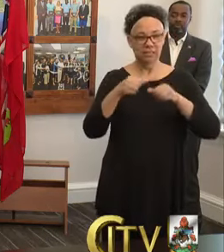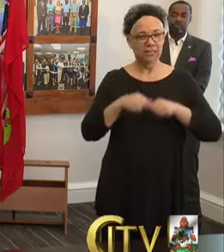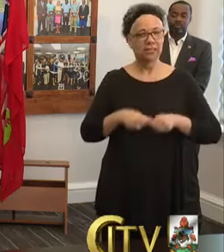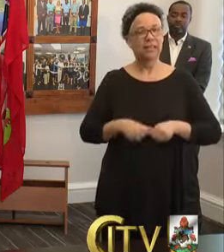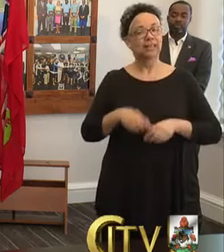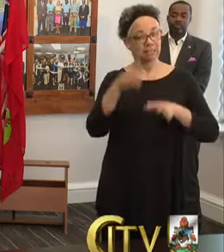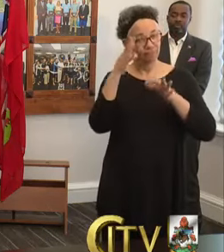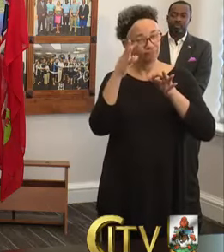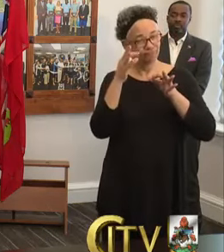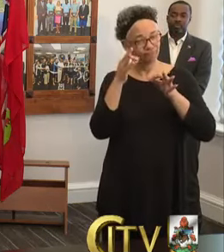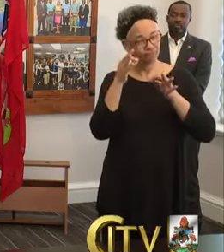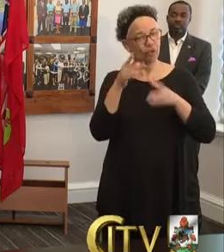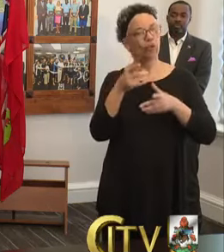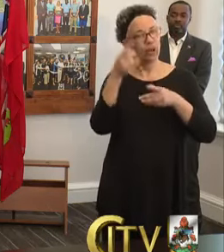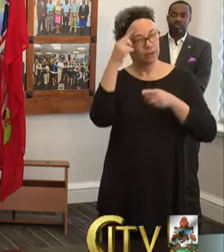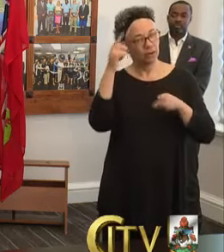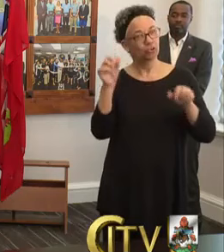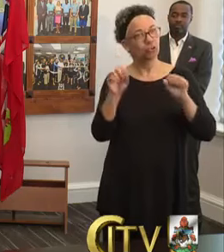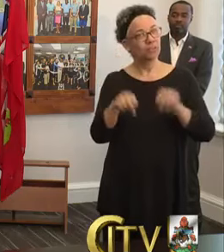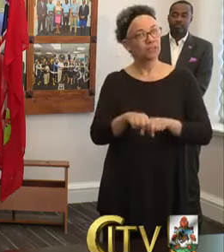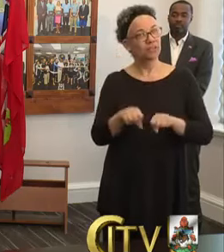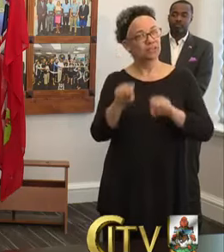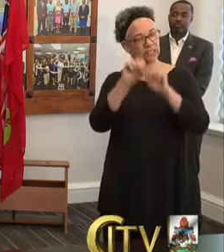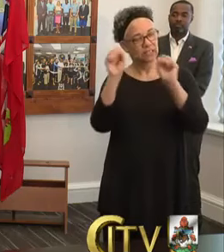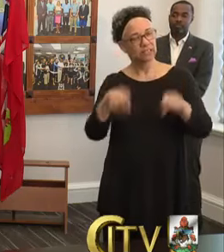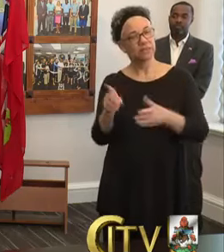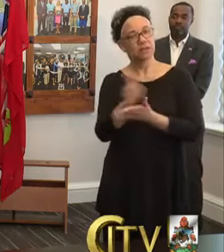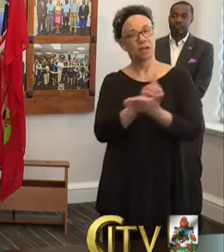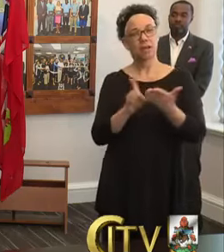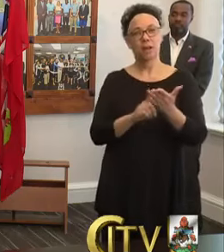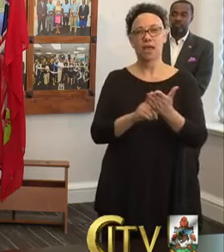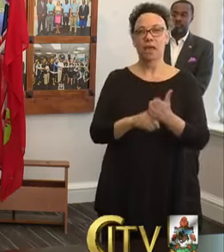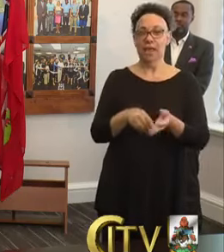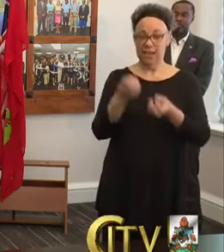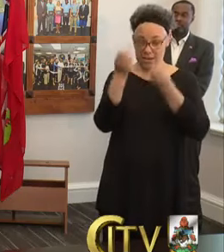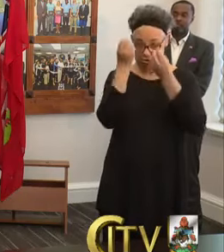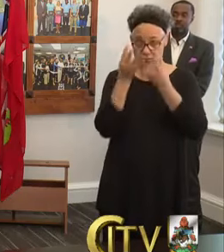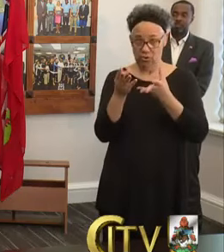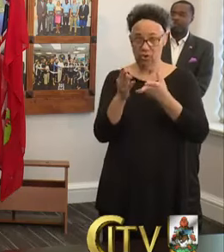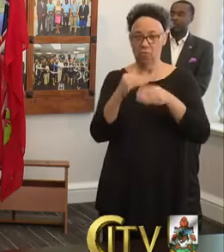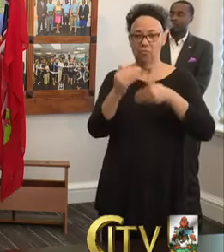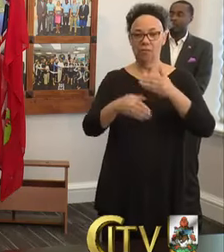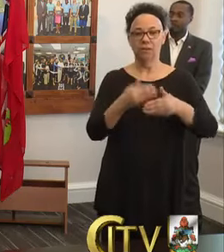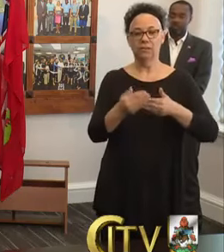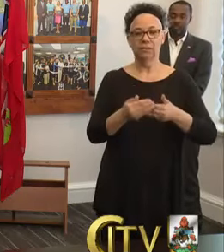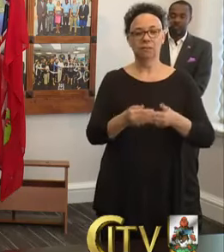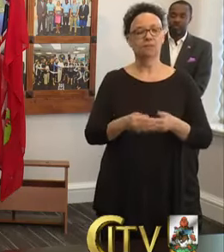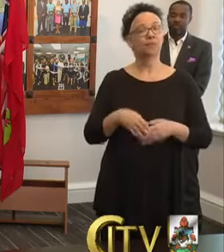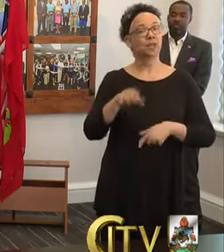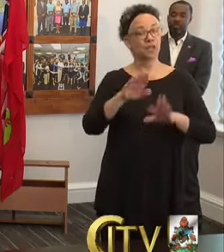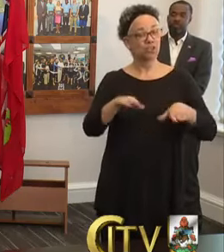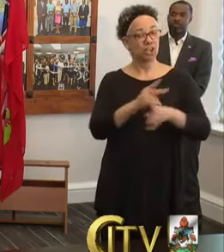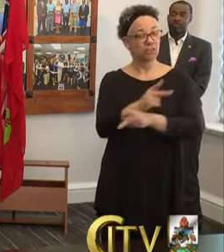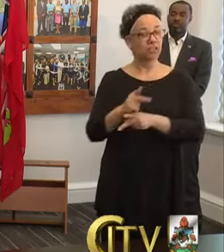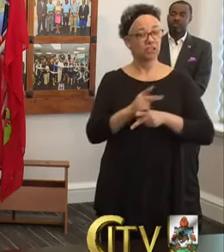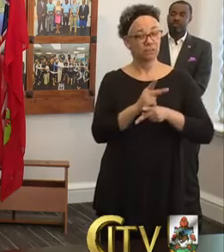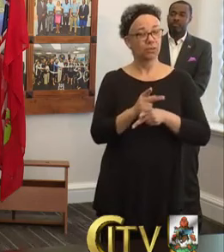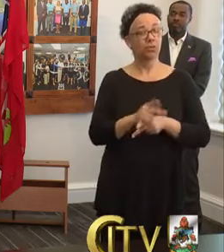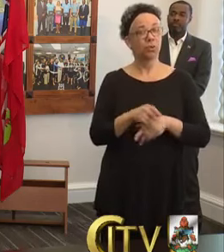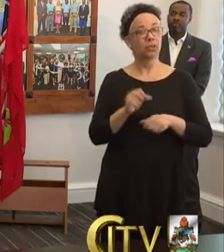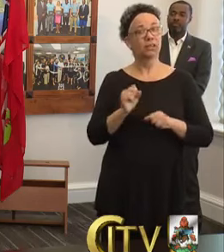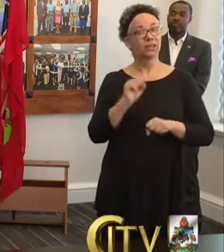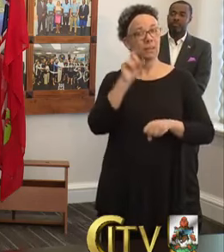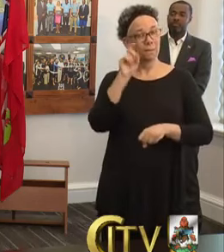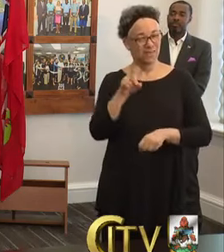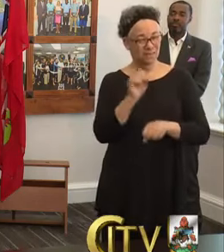redesign and keeping the community updated on our progress. Child care for essential services workers. The Ministry and